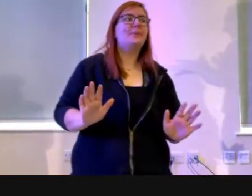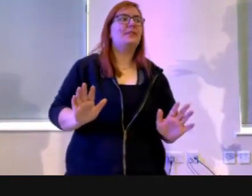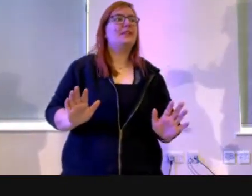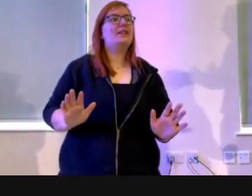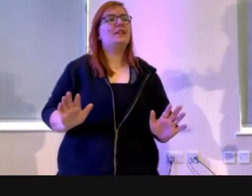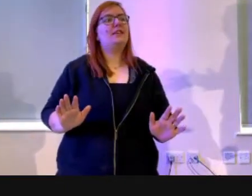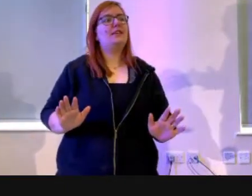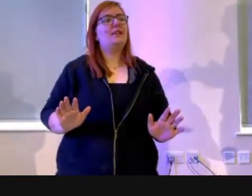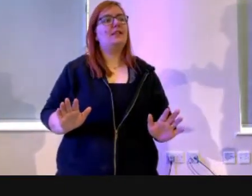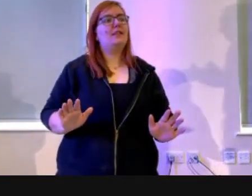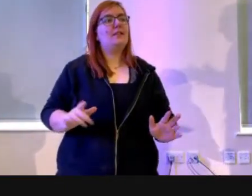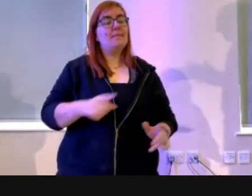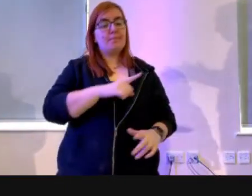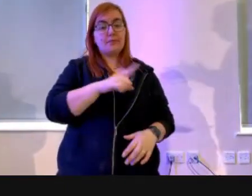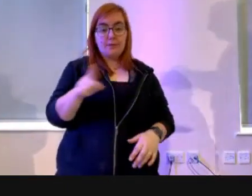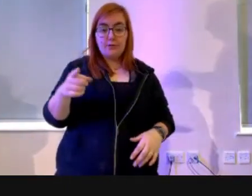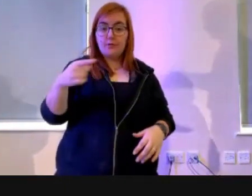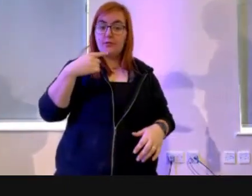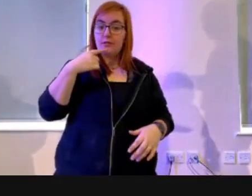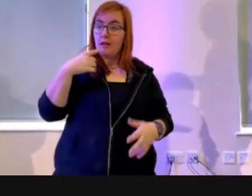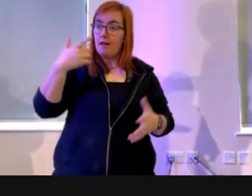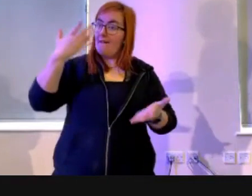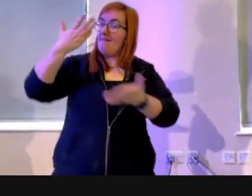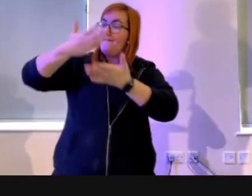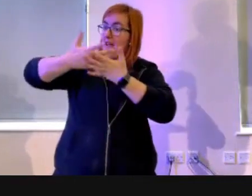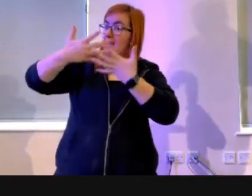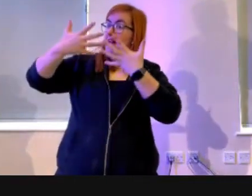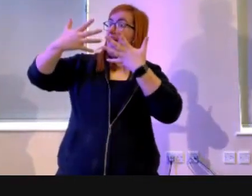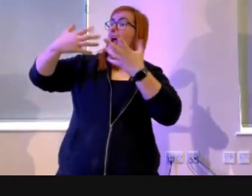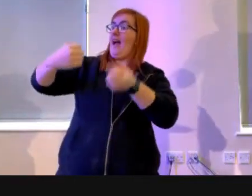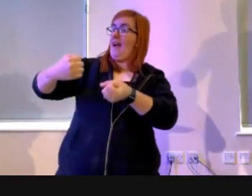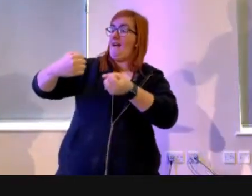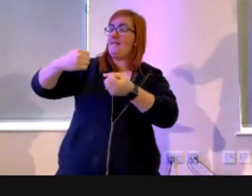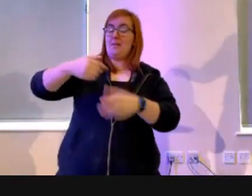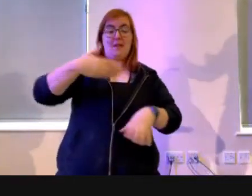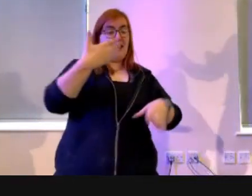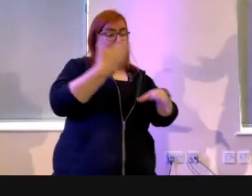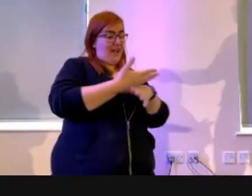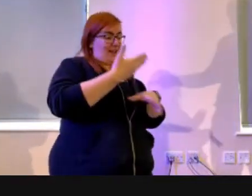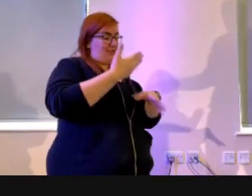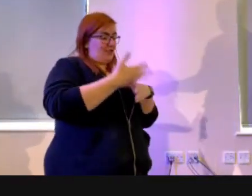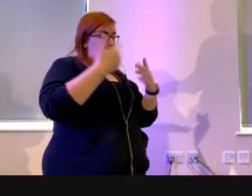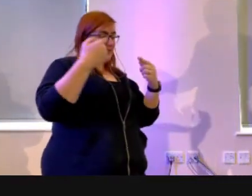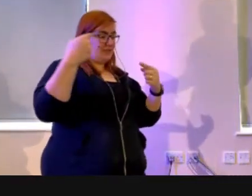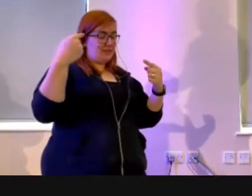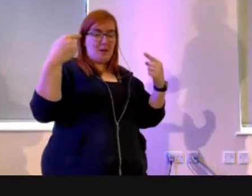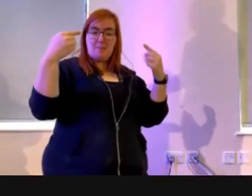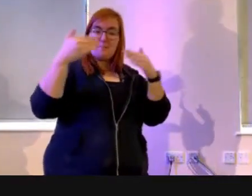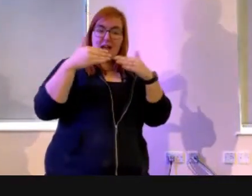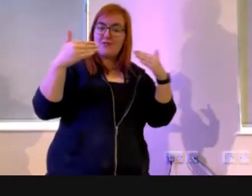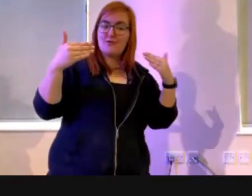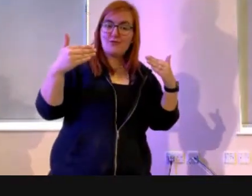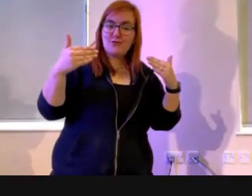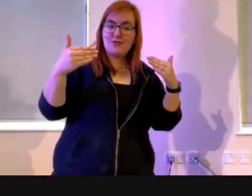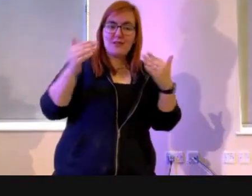if you have claimed to have faith but your actions don't back that up, then your faith is